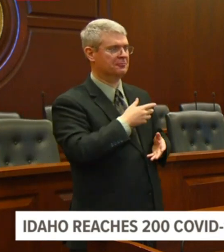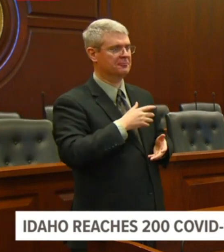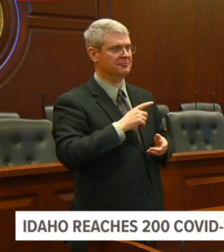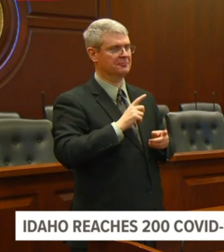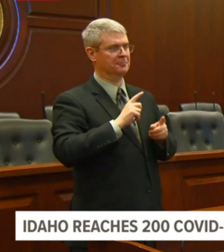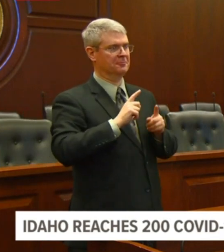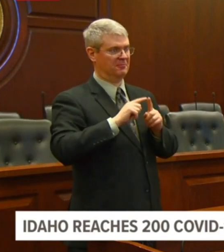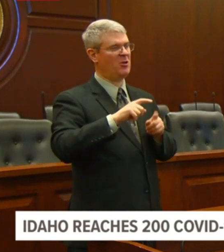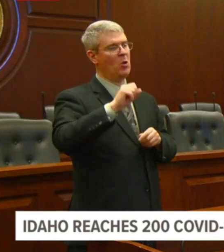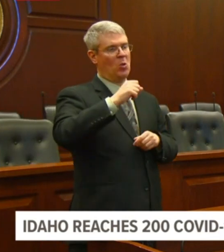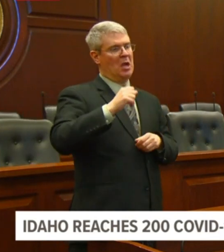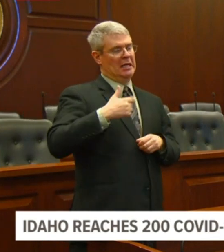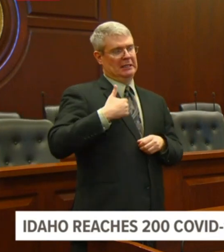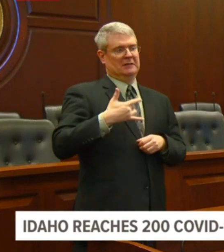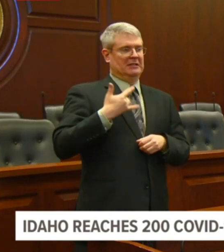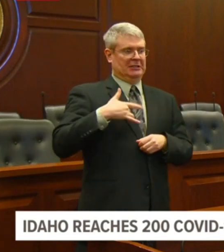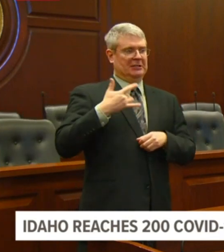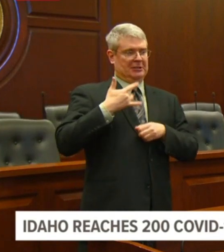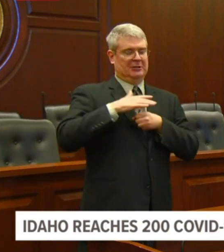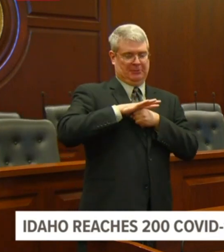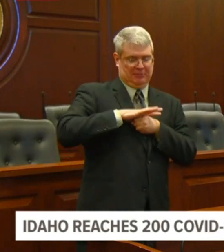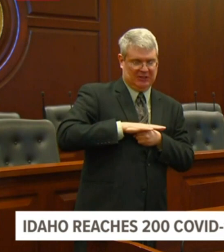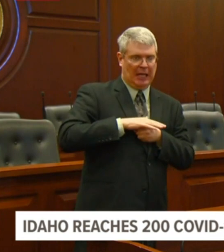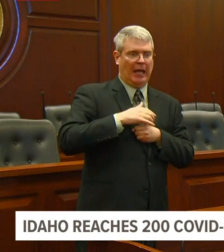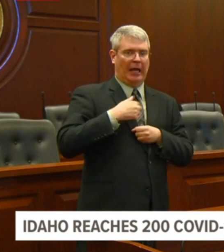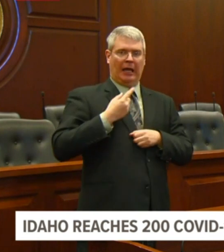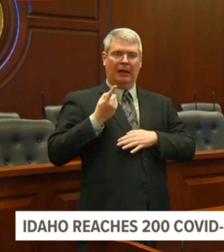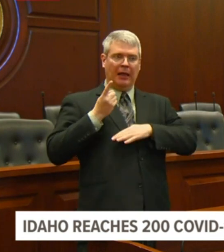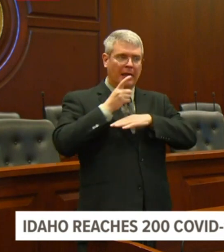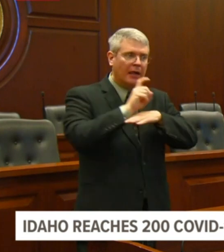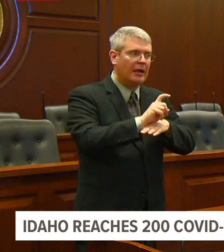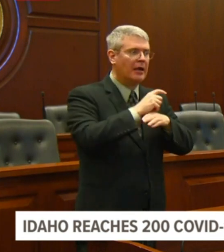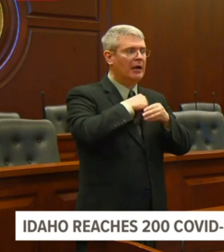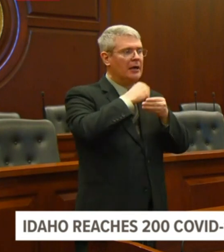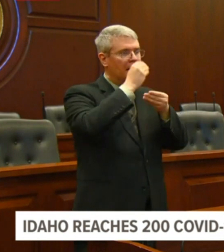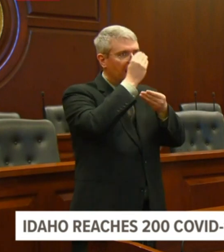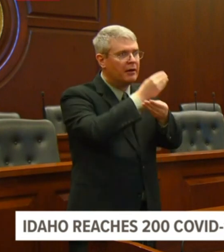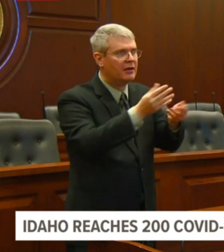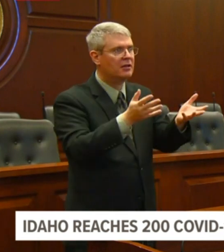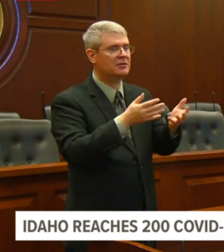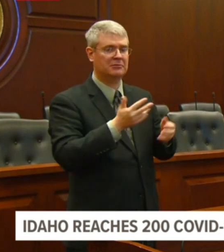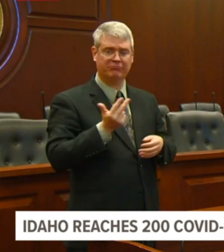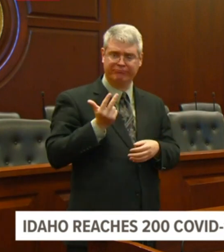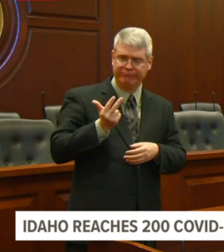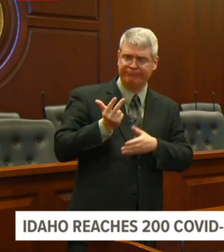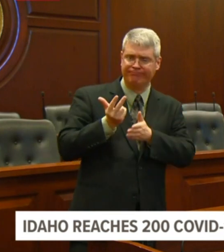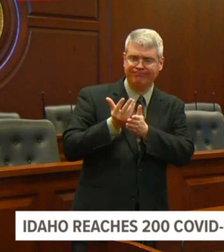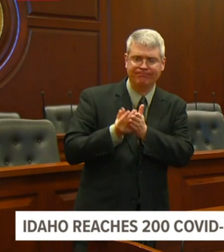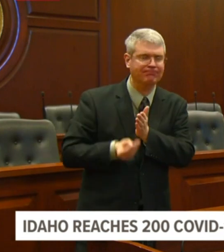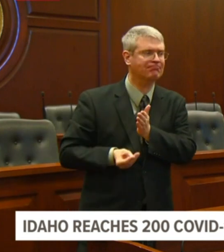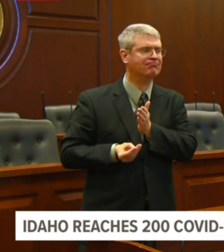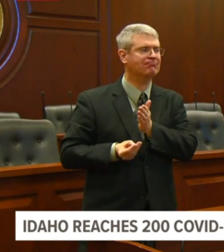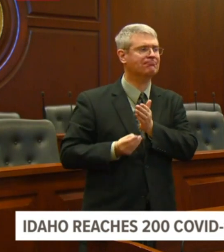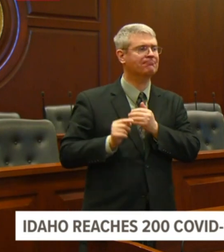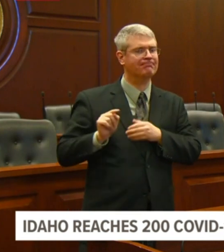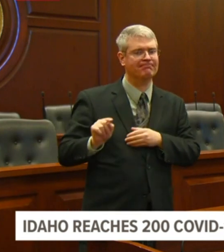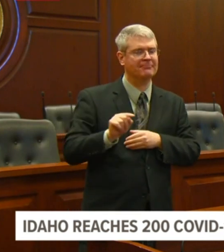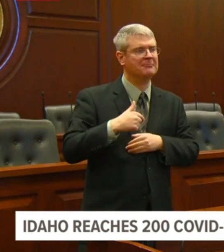announcing, uh, these three, uh, fatalities, uh, that, we just had, uh,